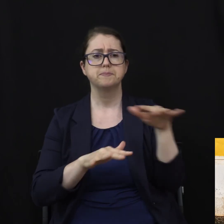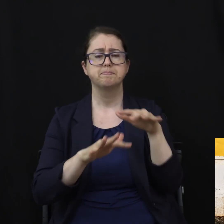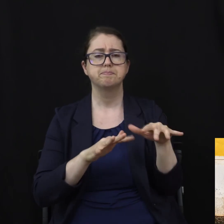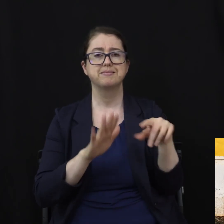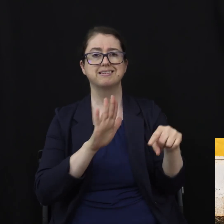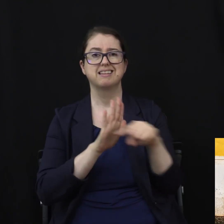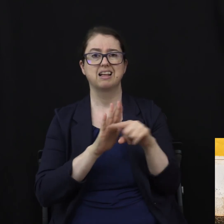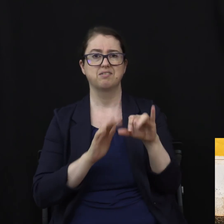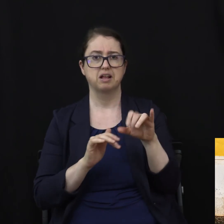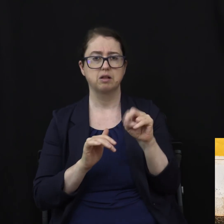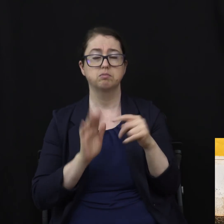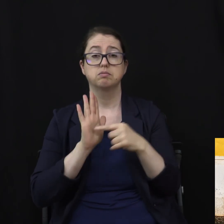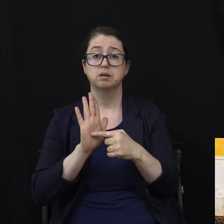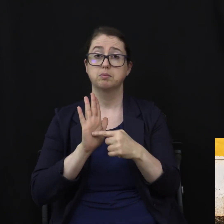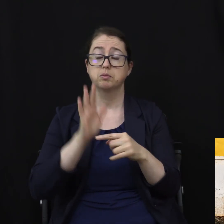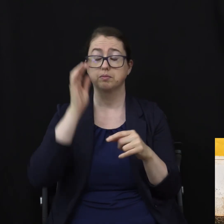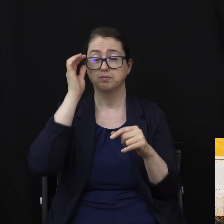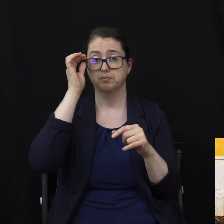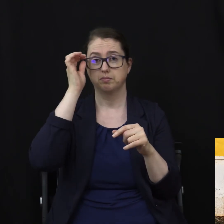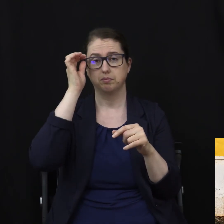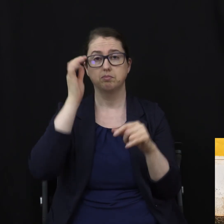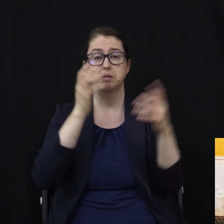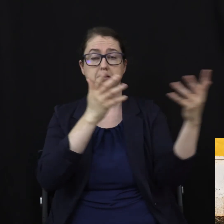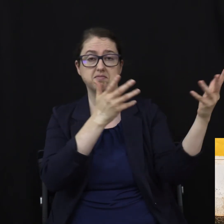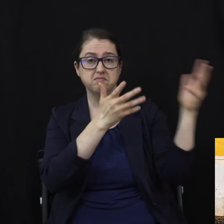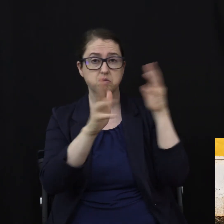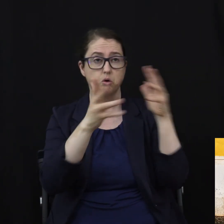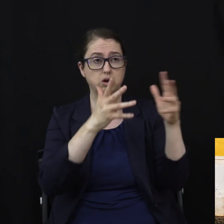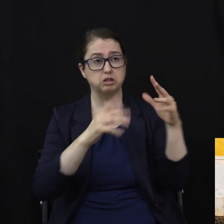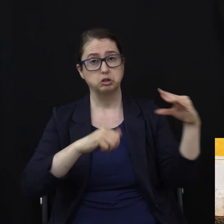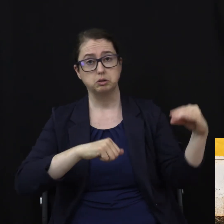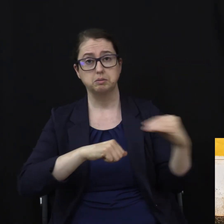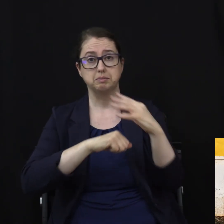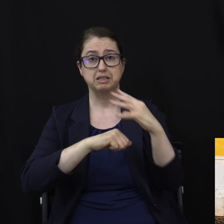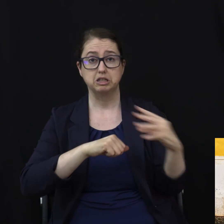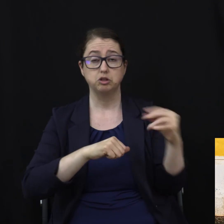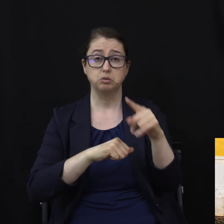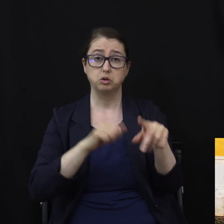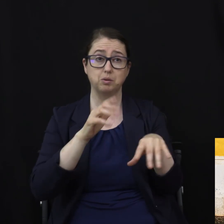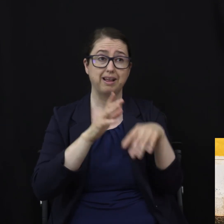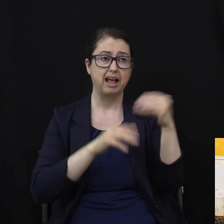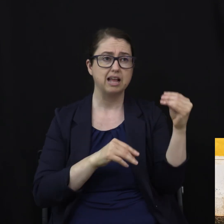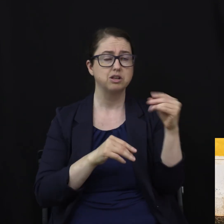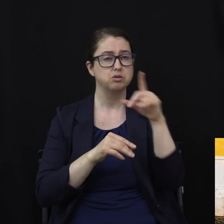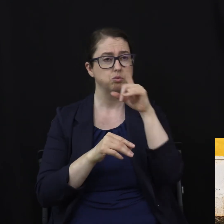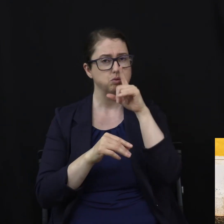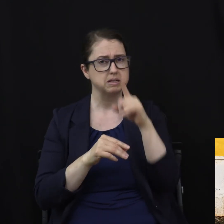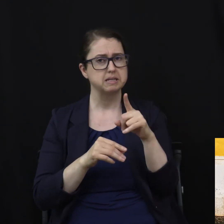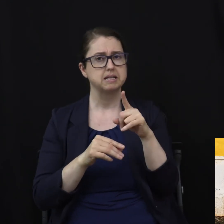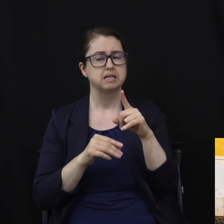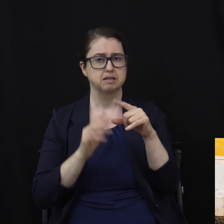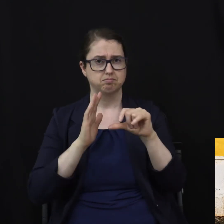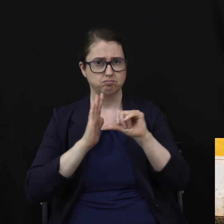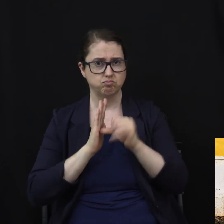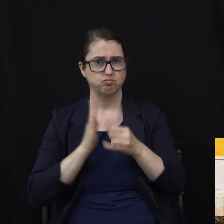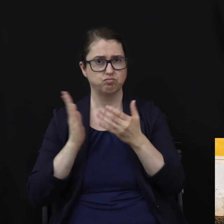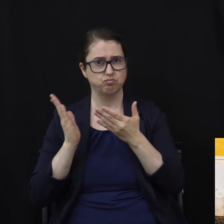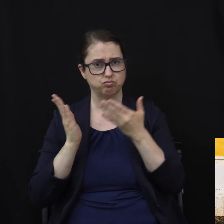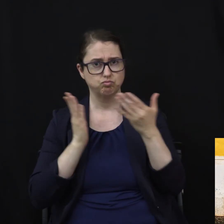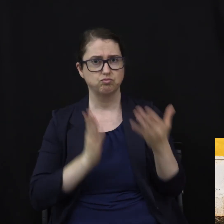example would be the forest or the beach. When you go out there, be very intentional and take three to five deep breaths of clean